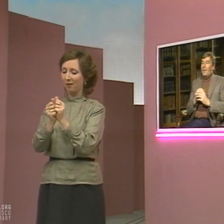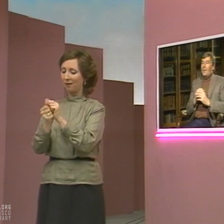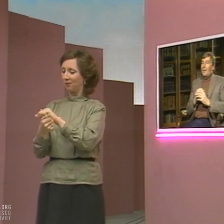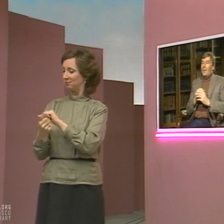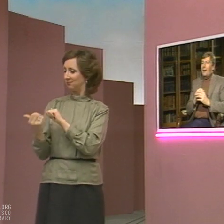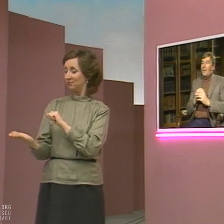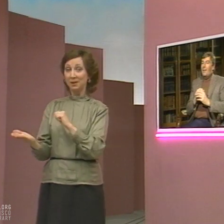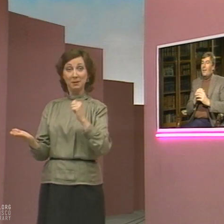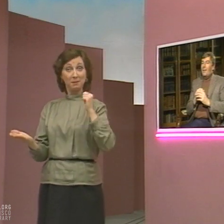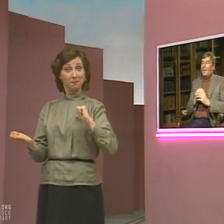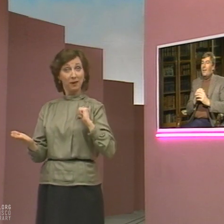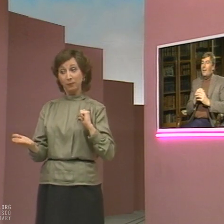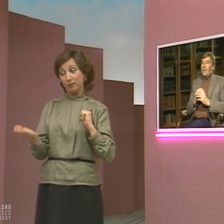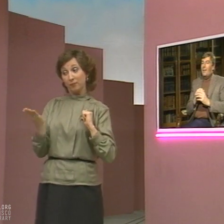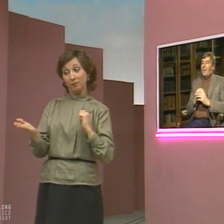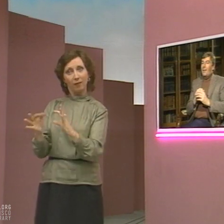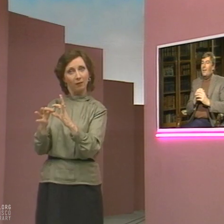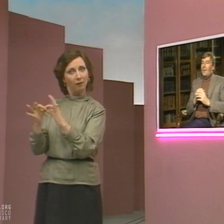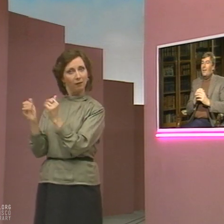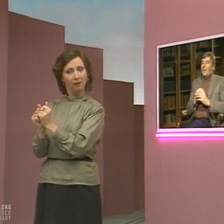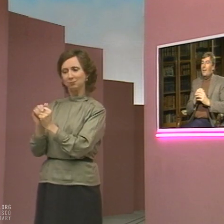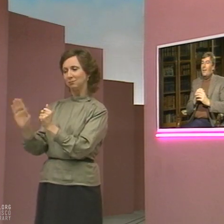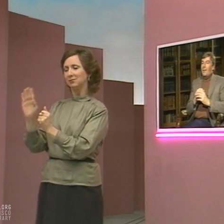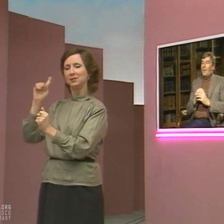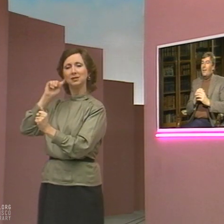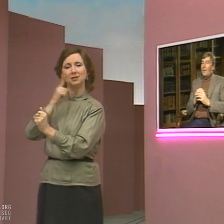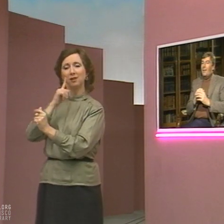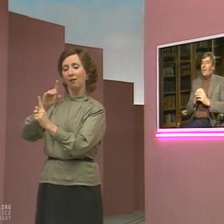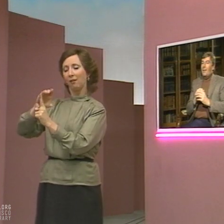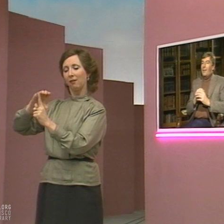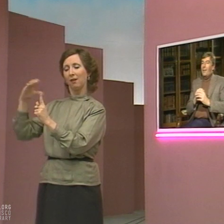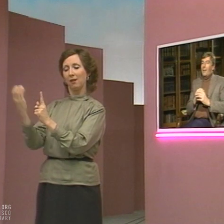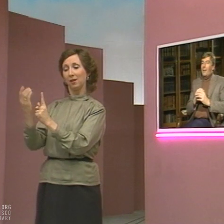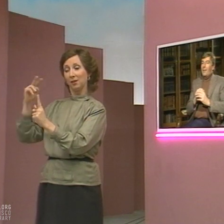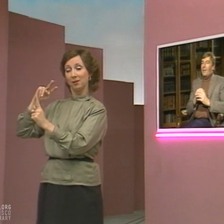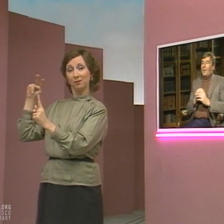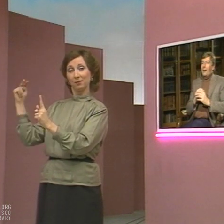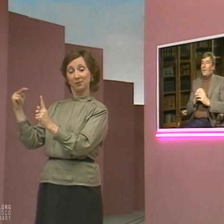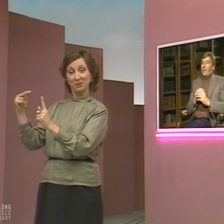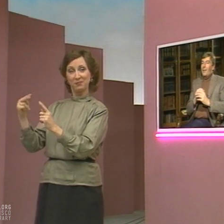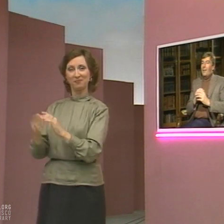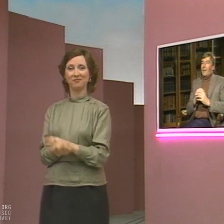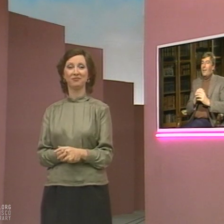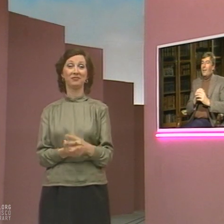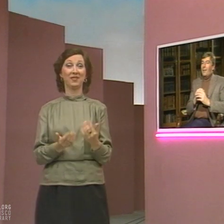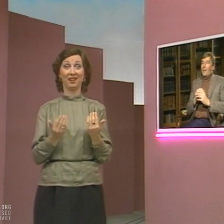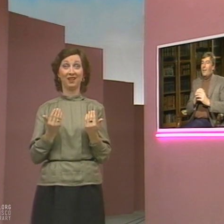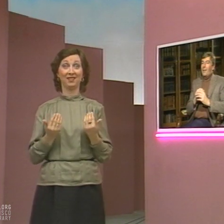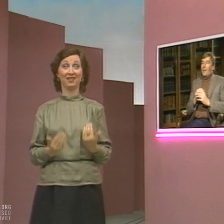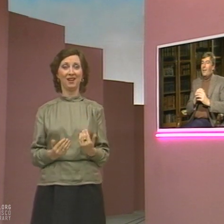Alice rejects the attempts by the hearing world to impose an ideal model on her and her language.